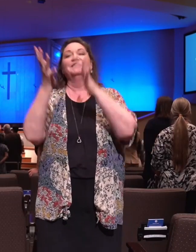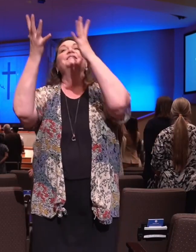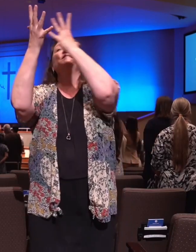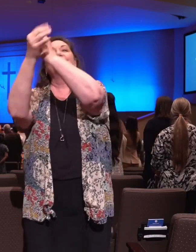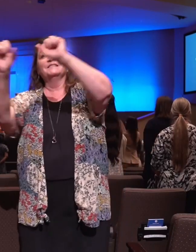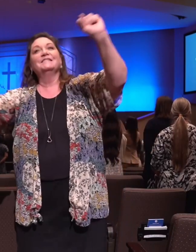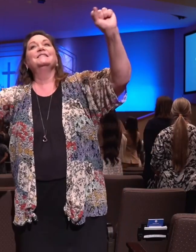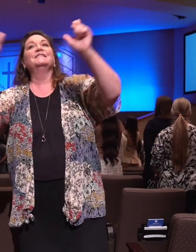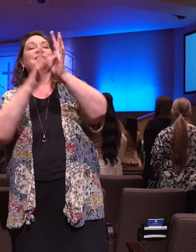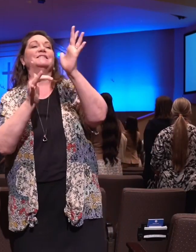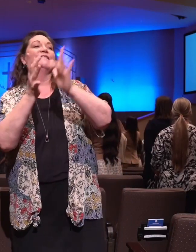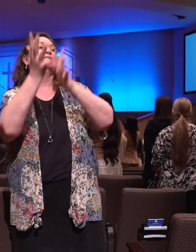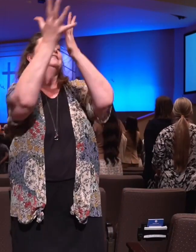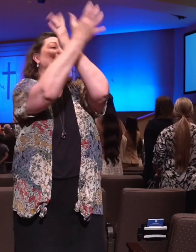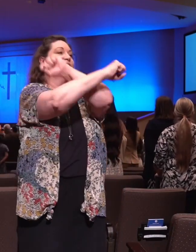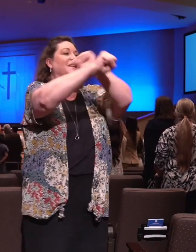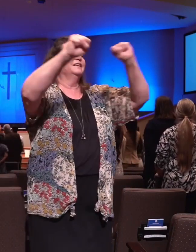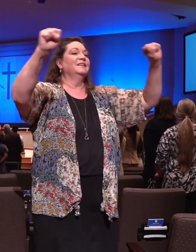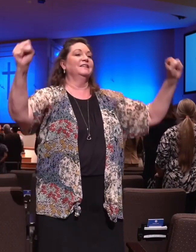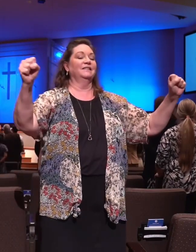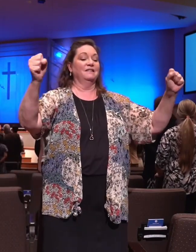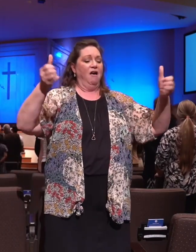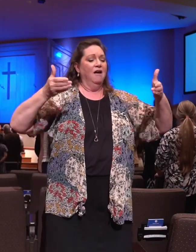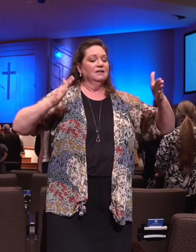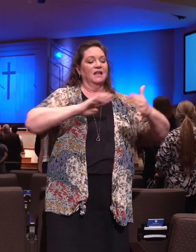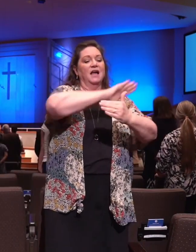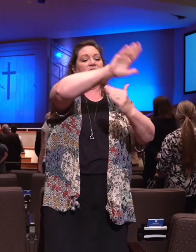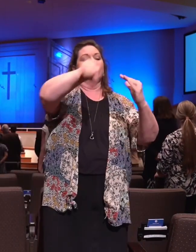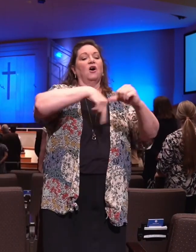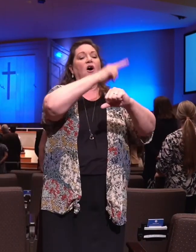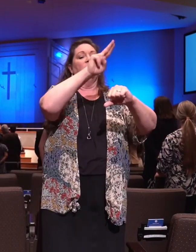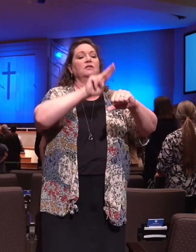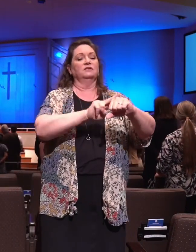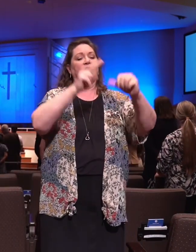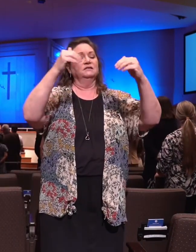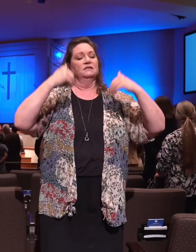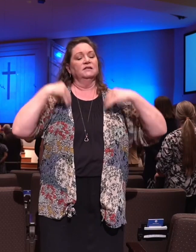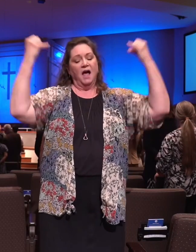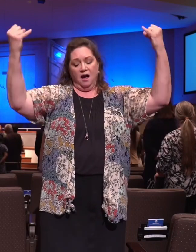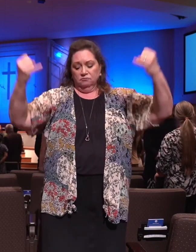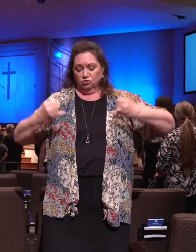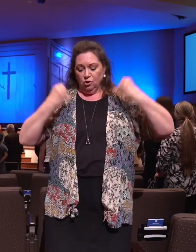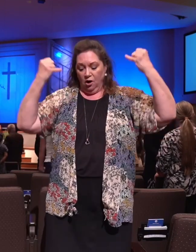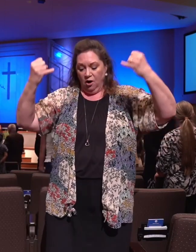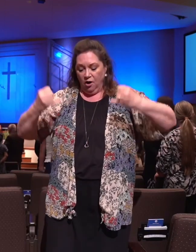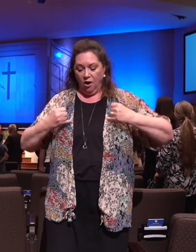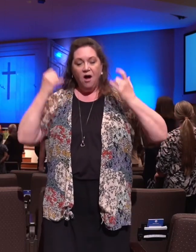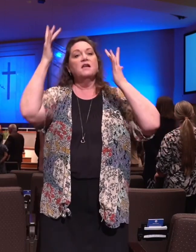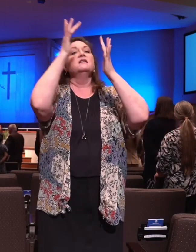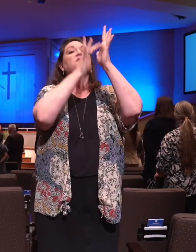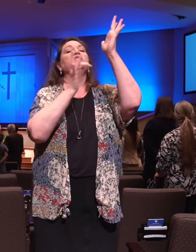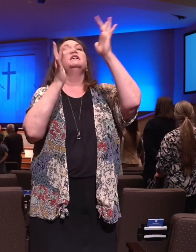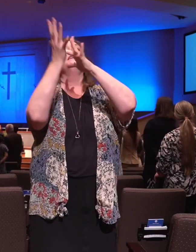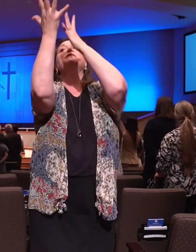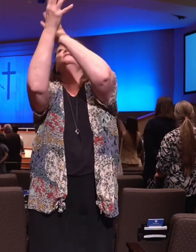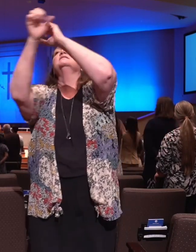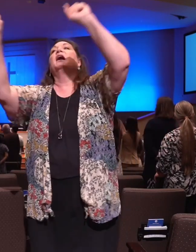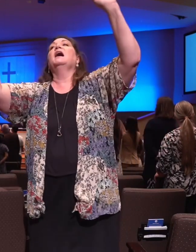Jesus saves Let the nations now rejoice Jesus saves, Jesus